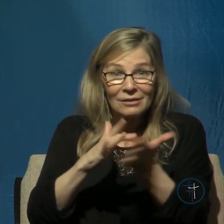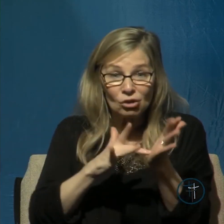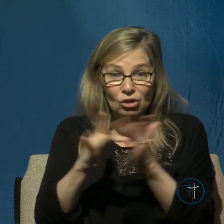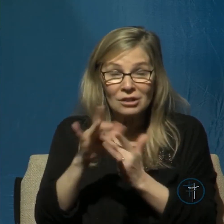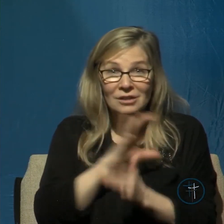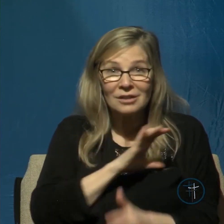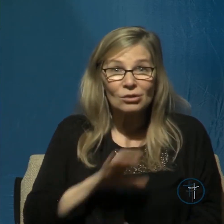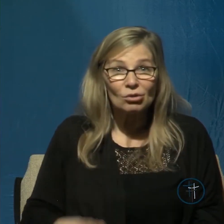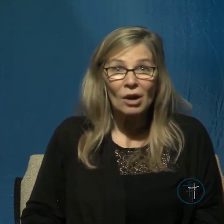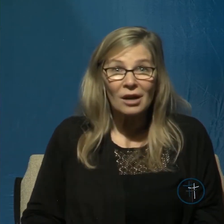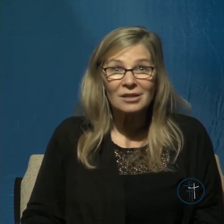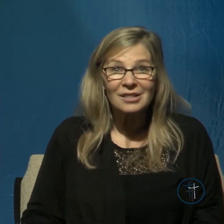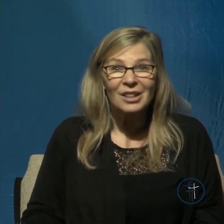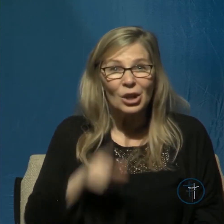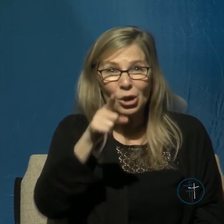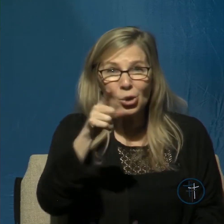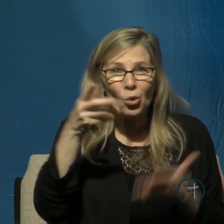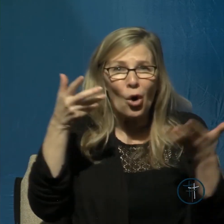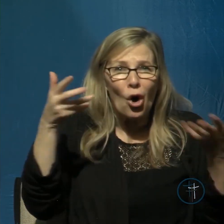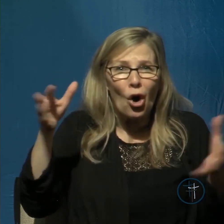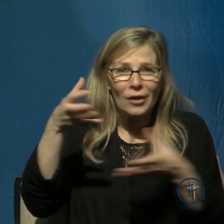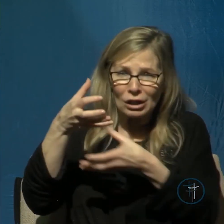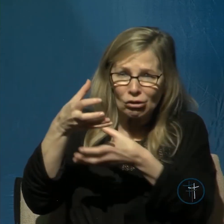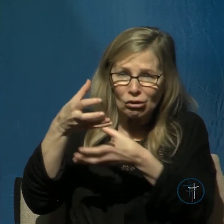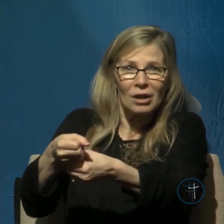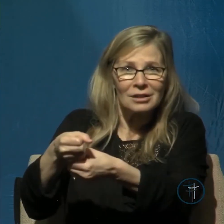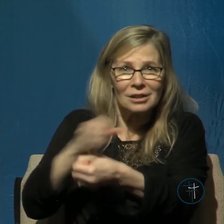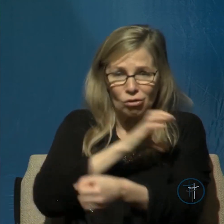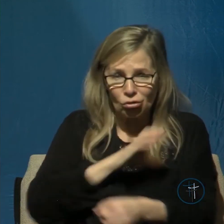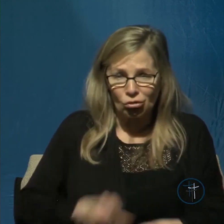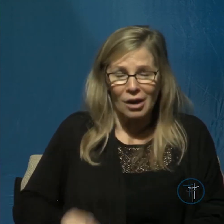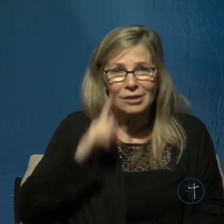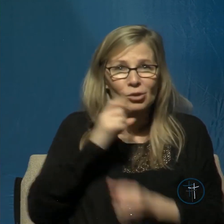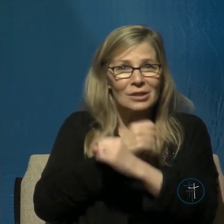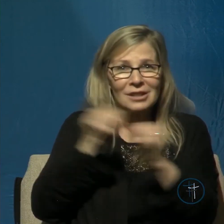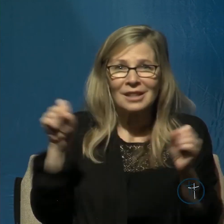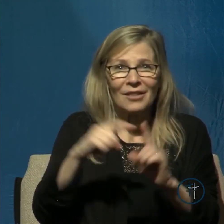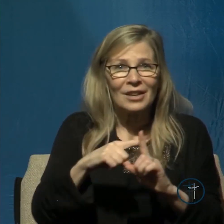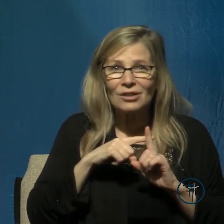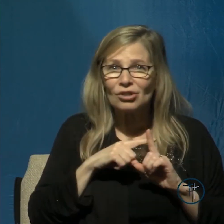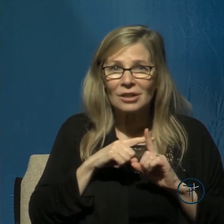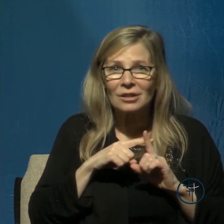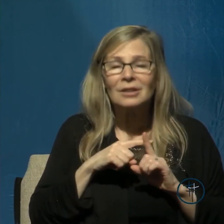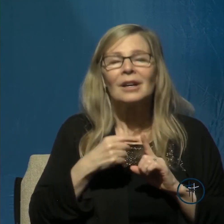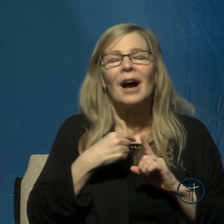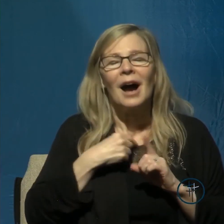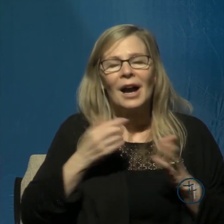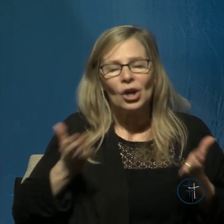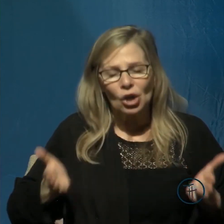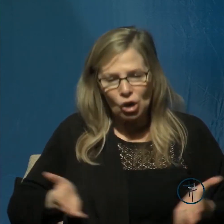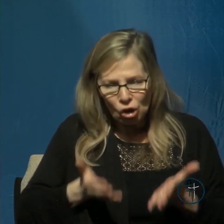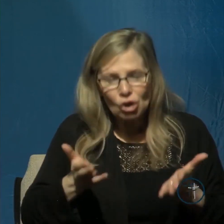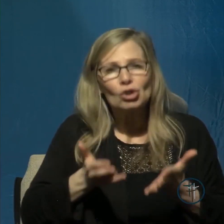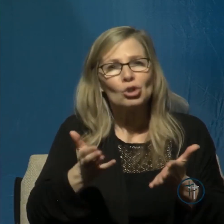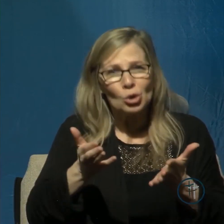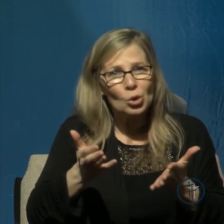has trusted Christ for salvation then I urge you to receive King David's instruction his